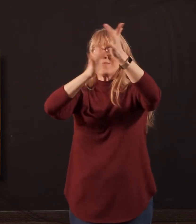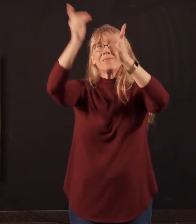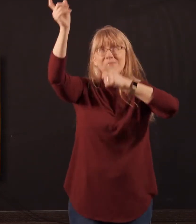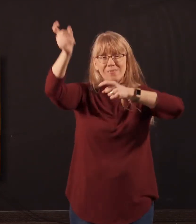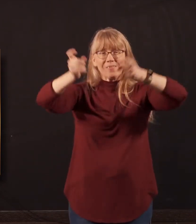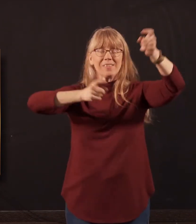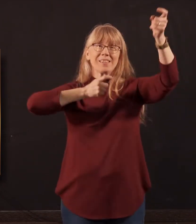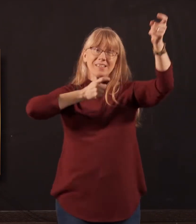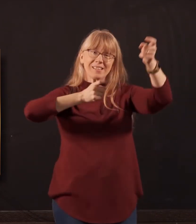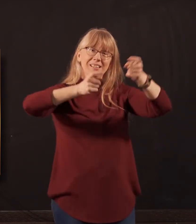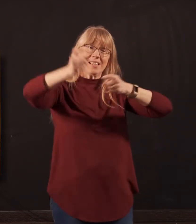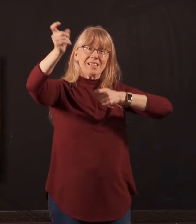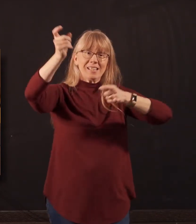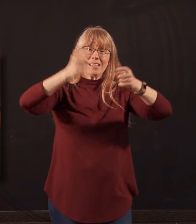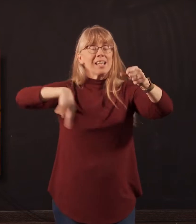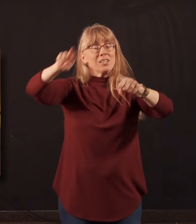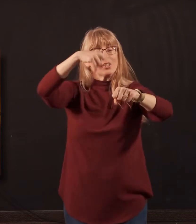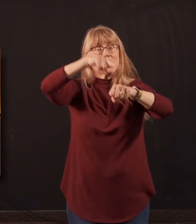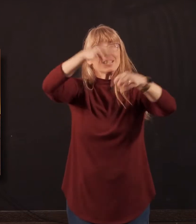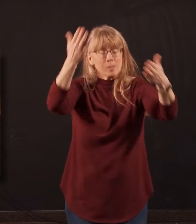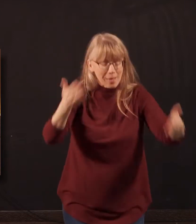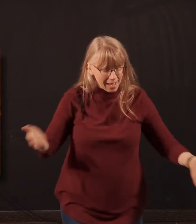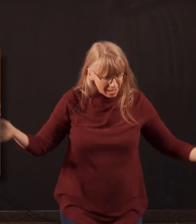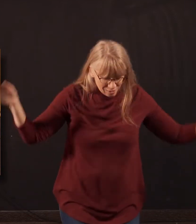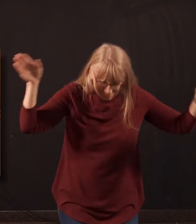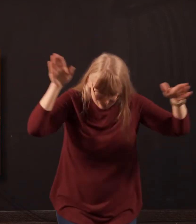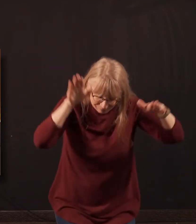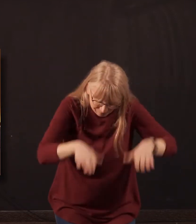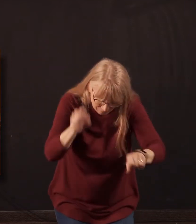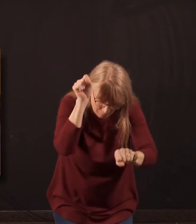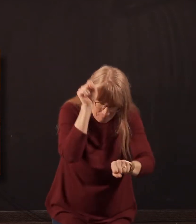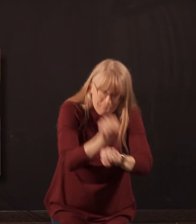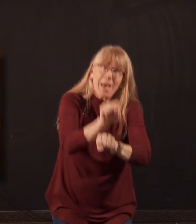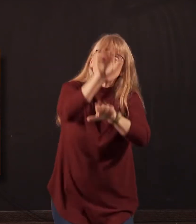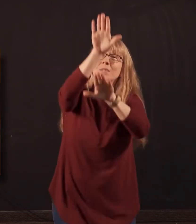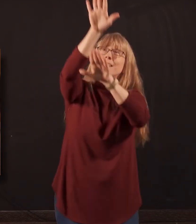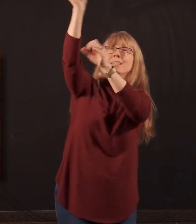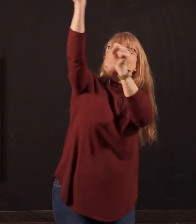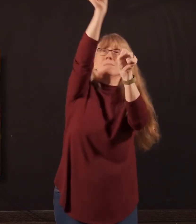Over all Over all bow, mountains shake,